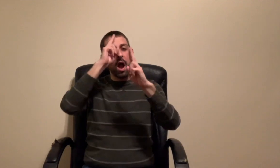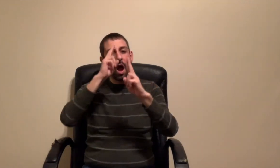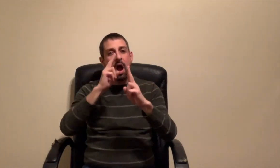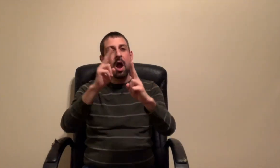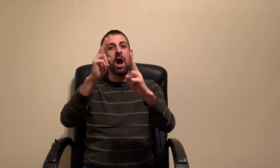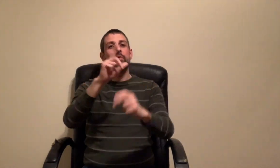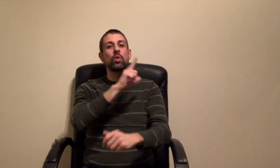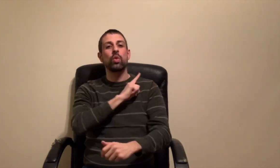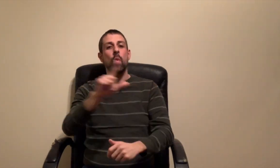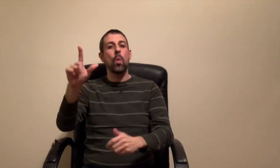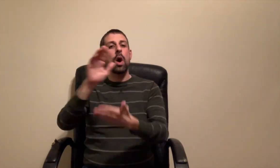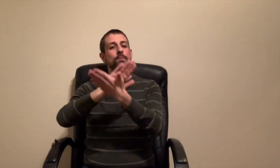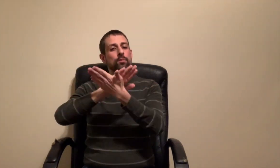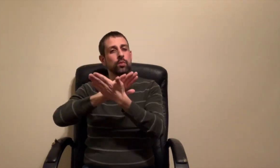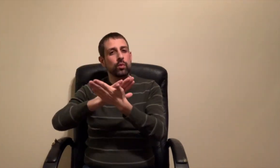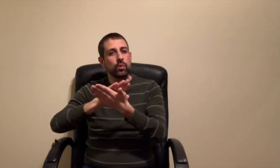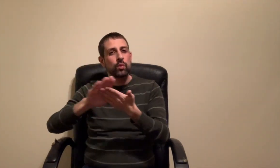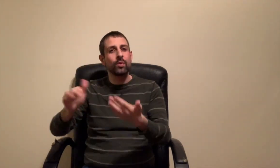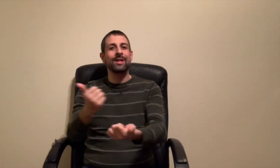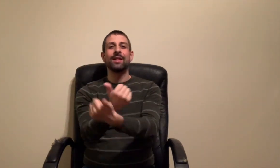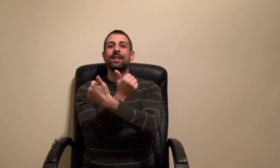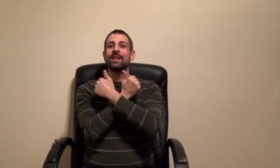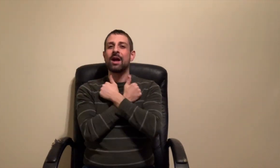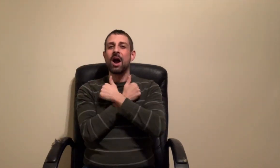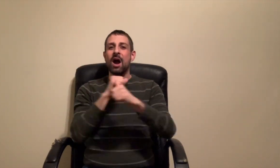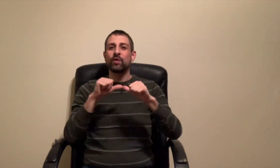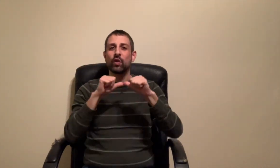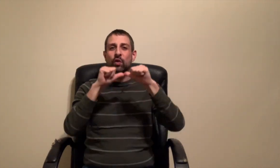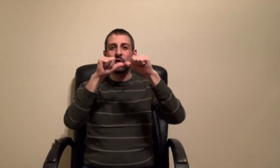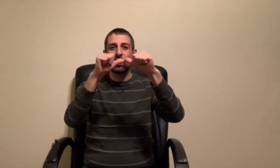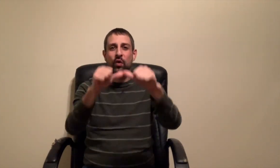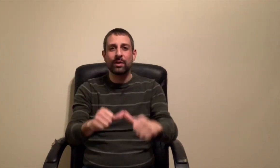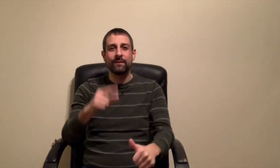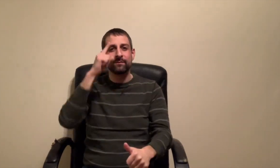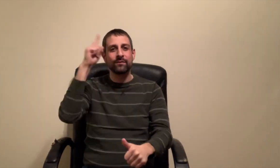The fear of the Lord is pure, enduring forever.